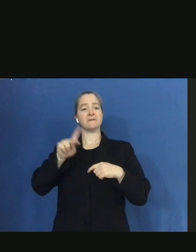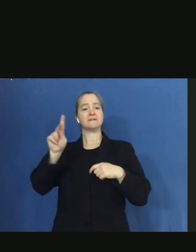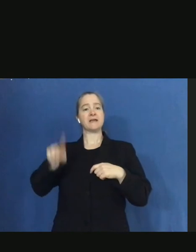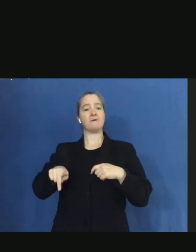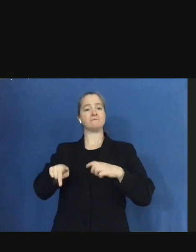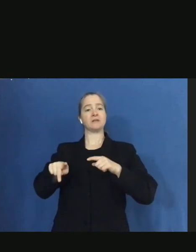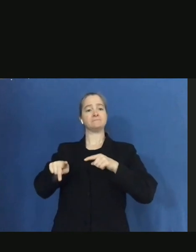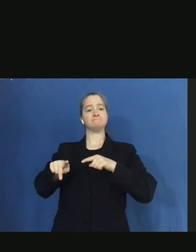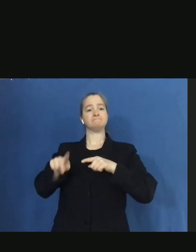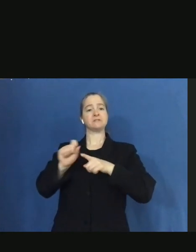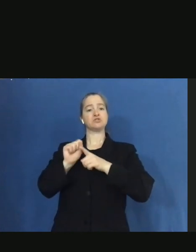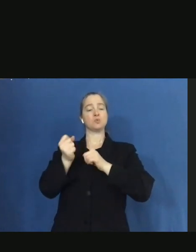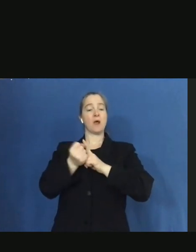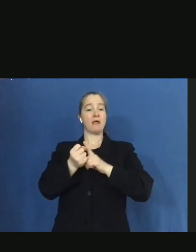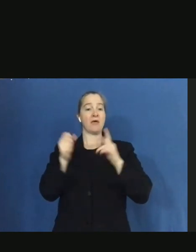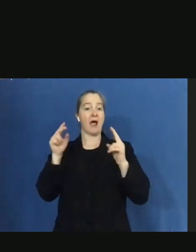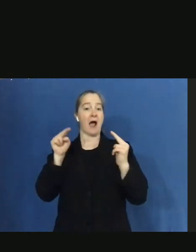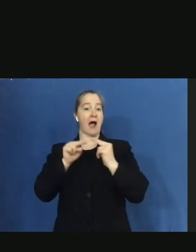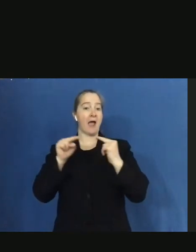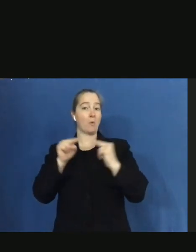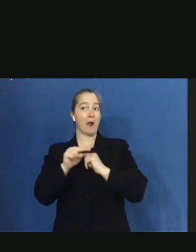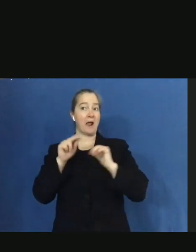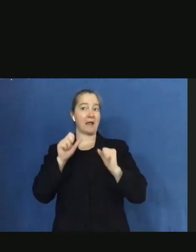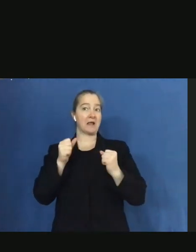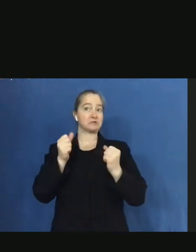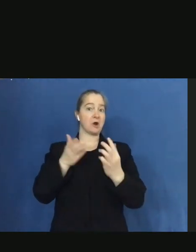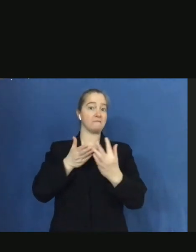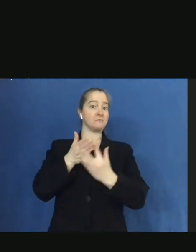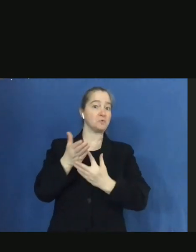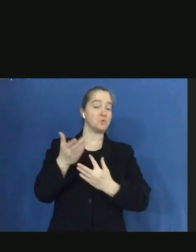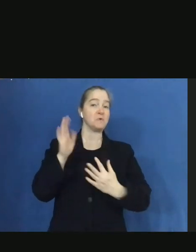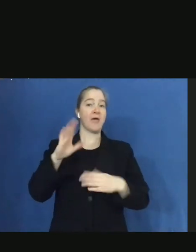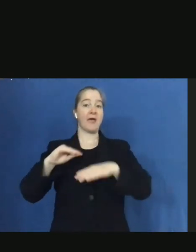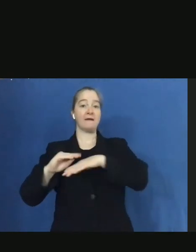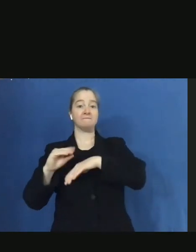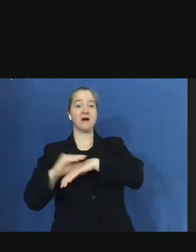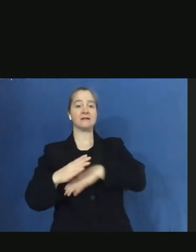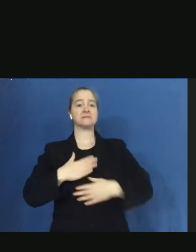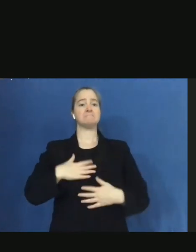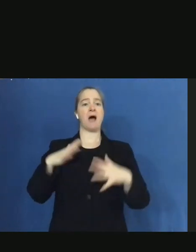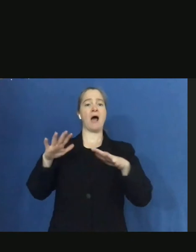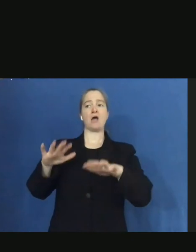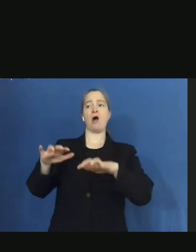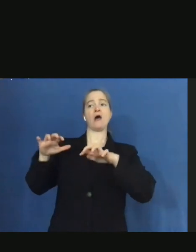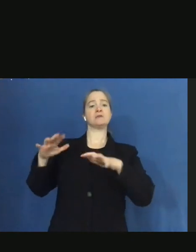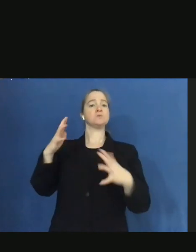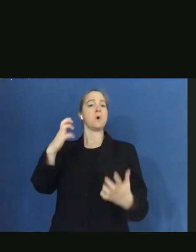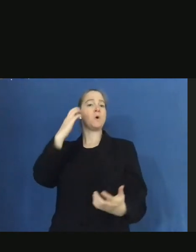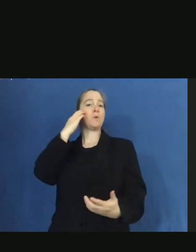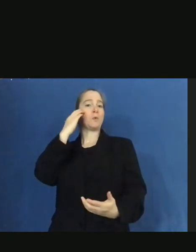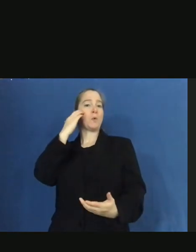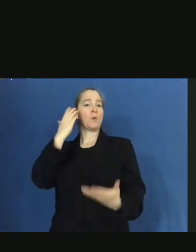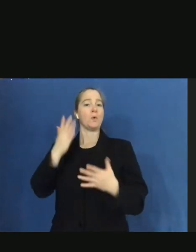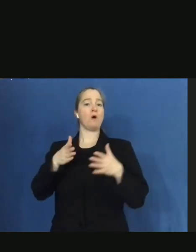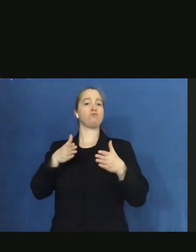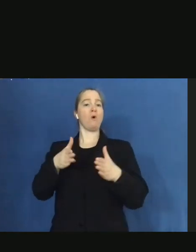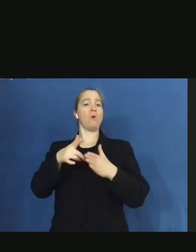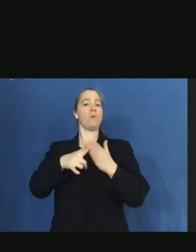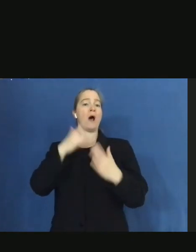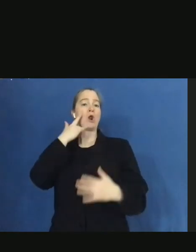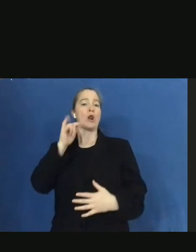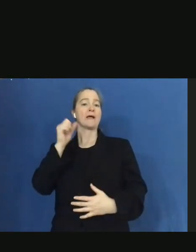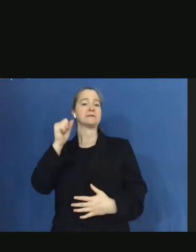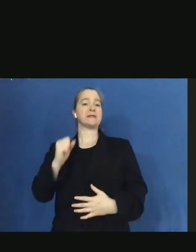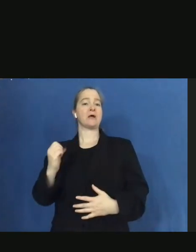highway passability advice. You know, for my audience, I think they'd be especially curious to know about what the roads are like in southeast PA